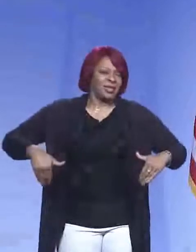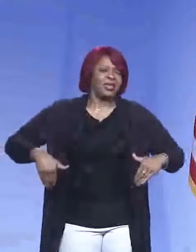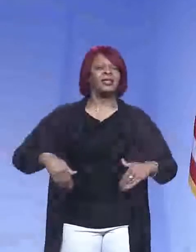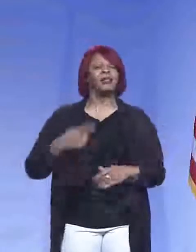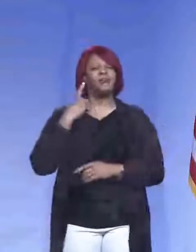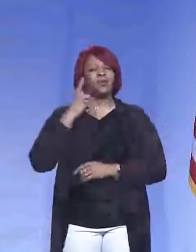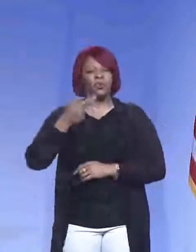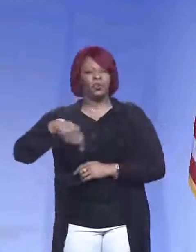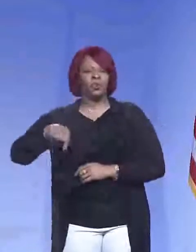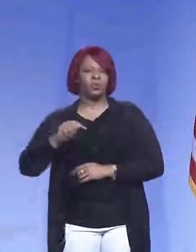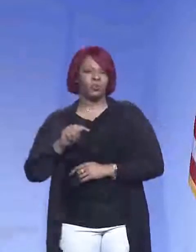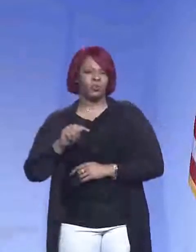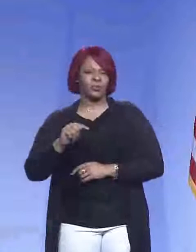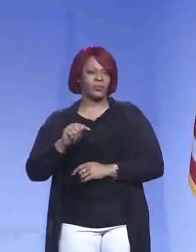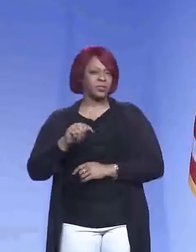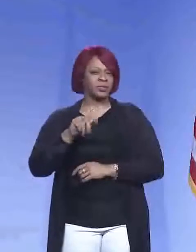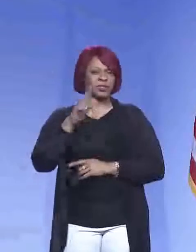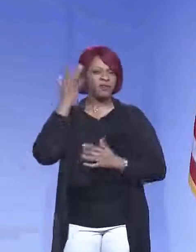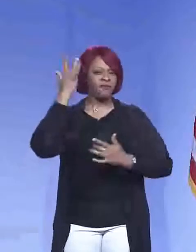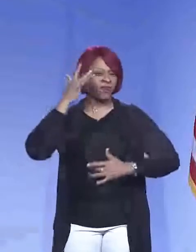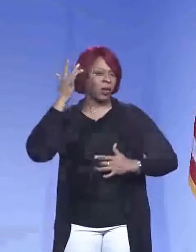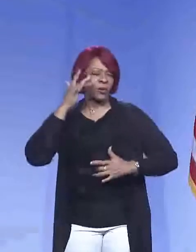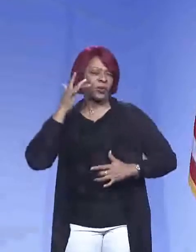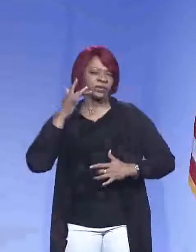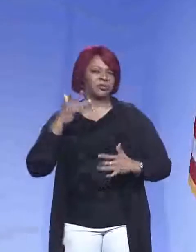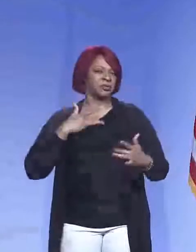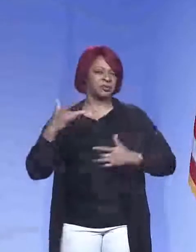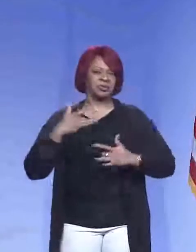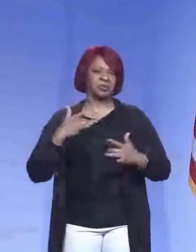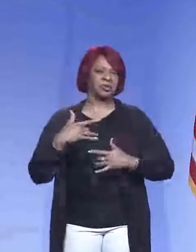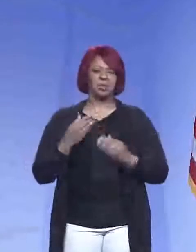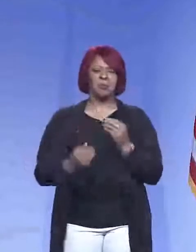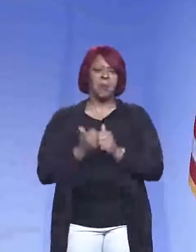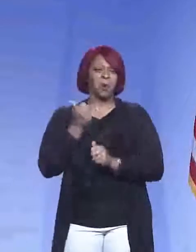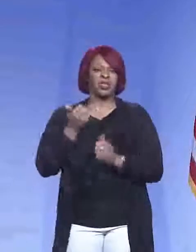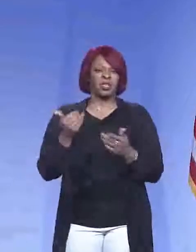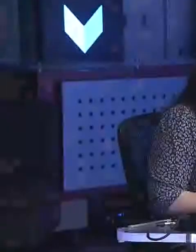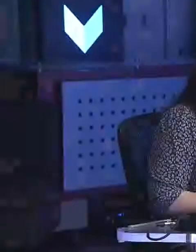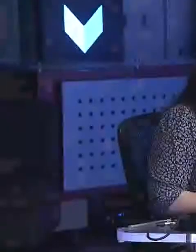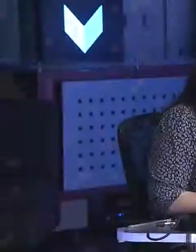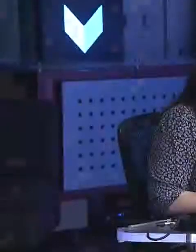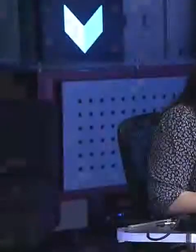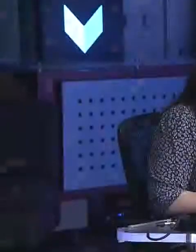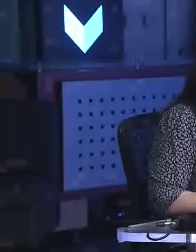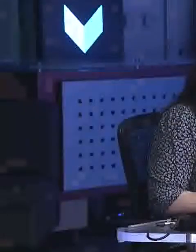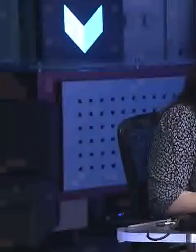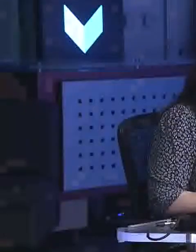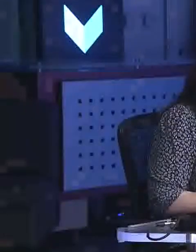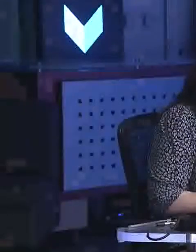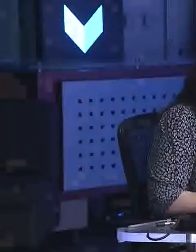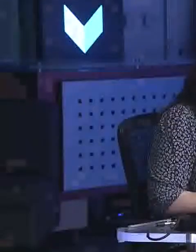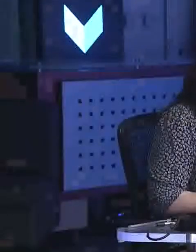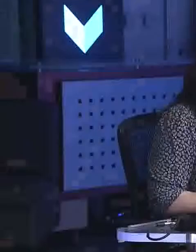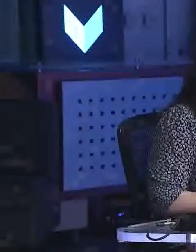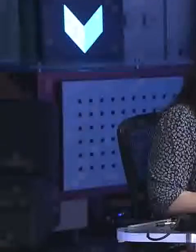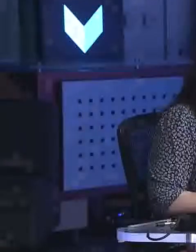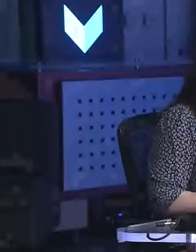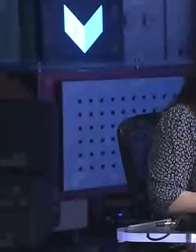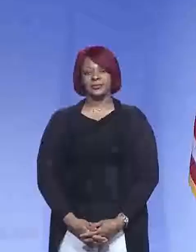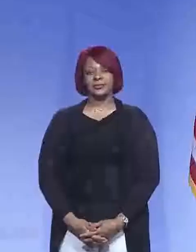that those those strains of concern have become the dominant strains. We'll go back to Alex Coleman with WREG.